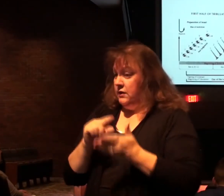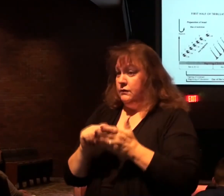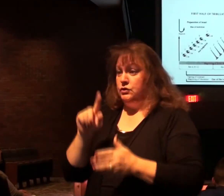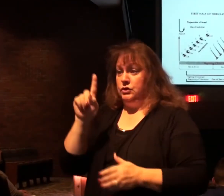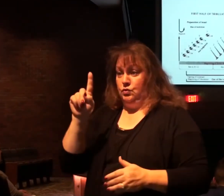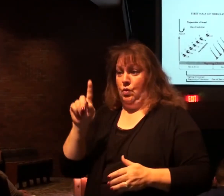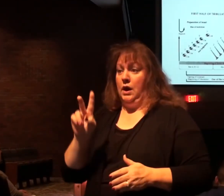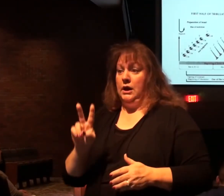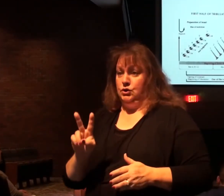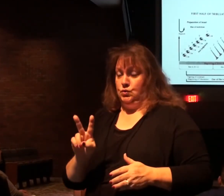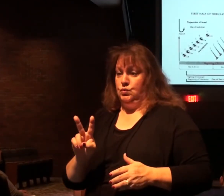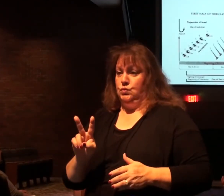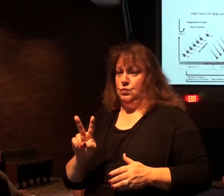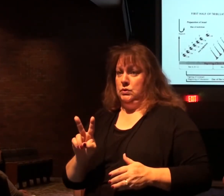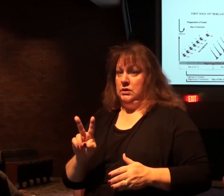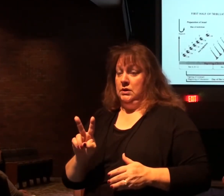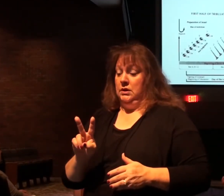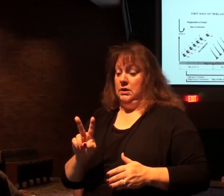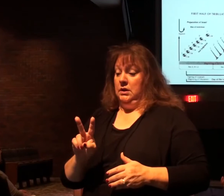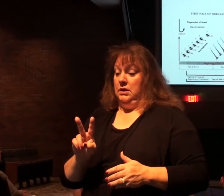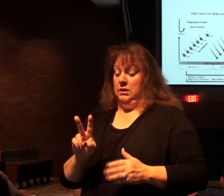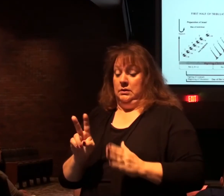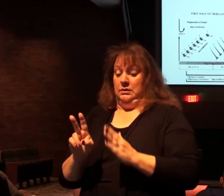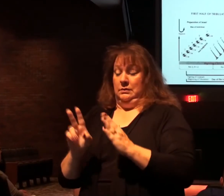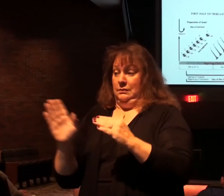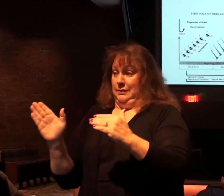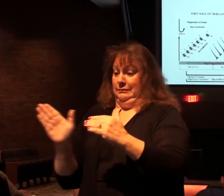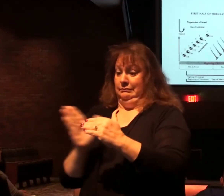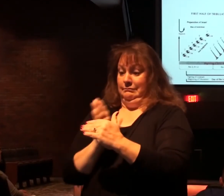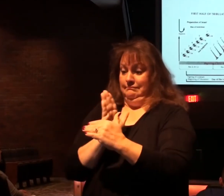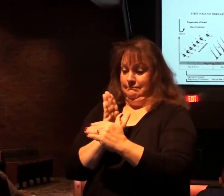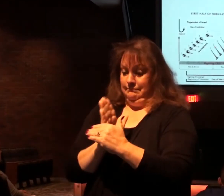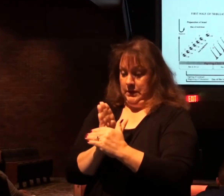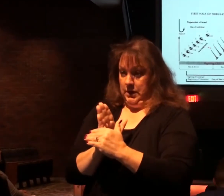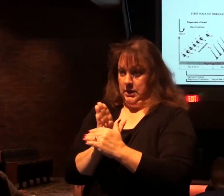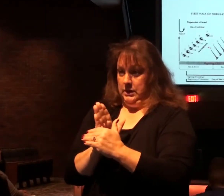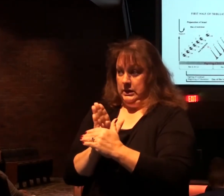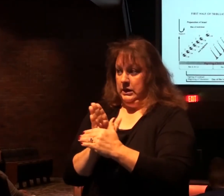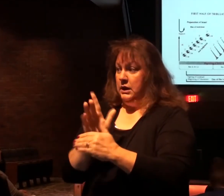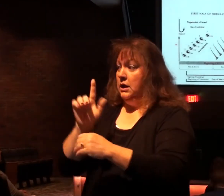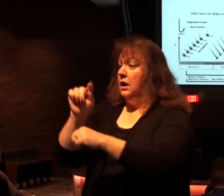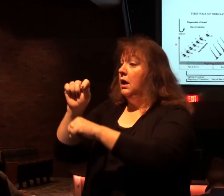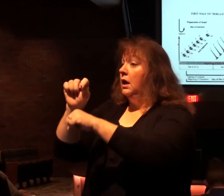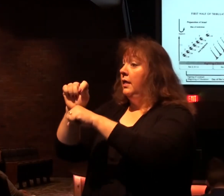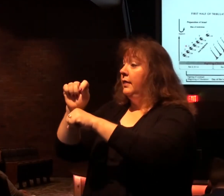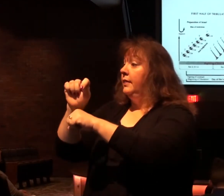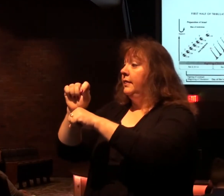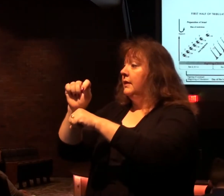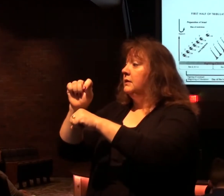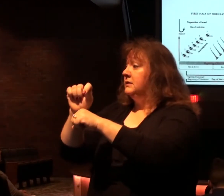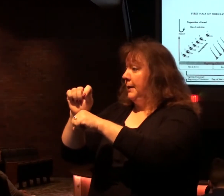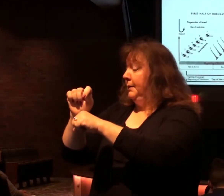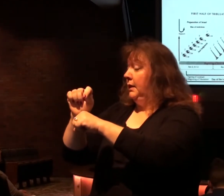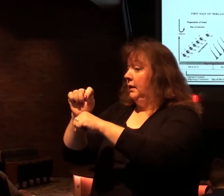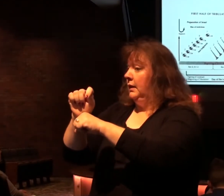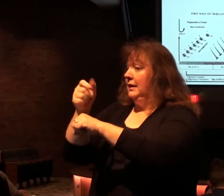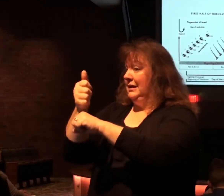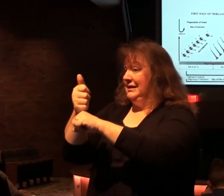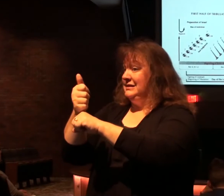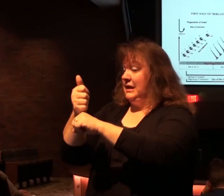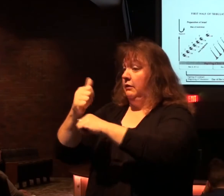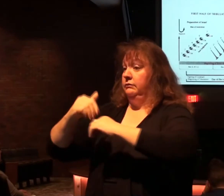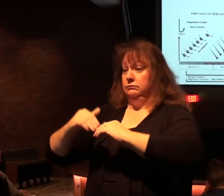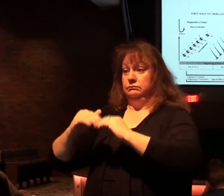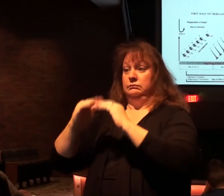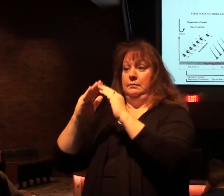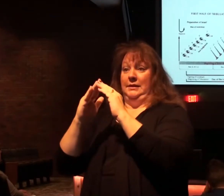1 and 2. By the time we get here, the temple in Jerusalem will have been rebuilt.